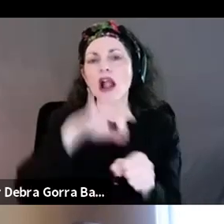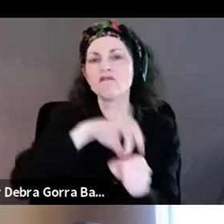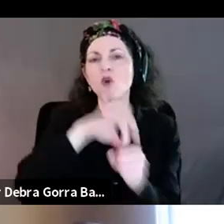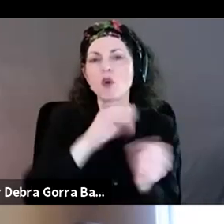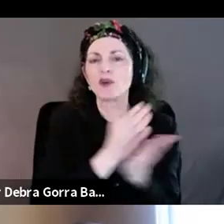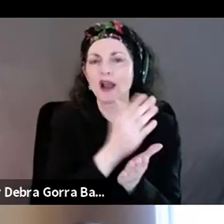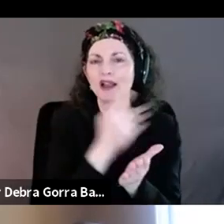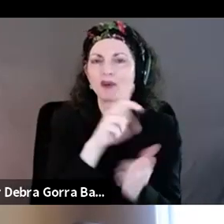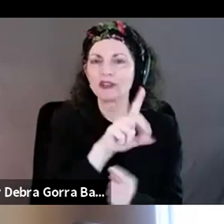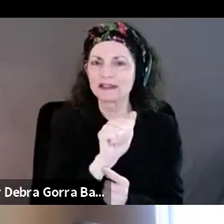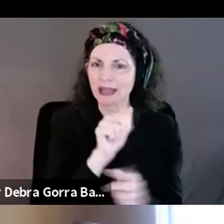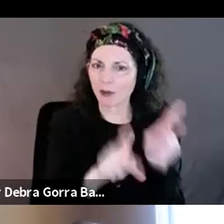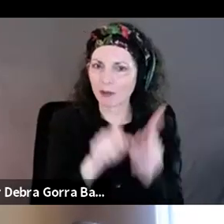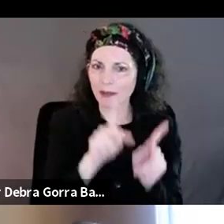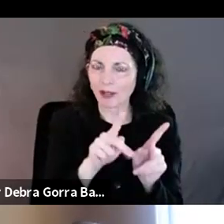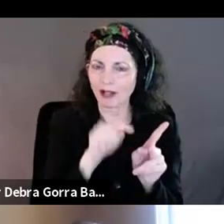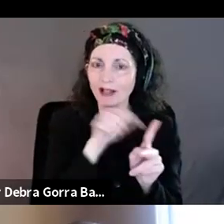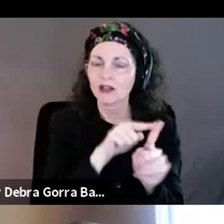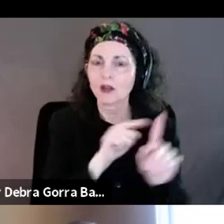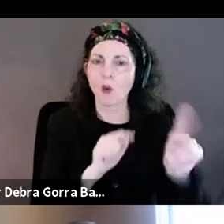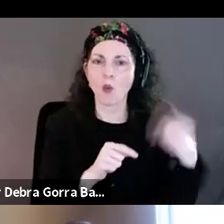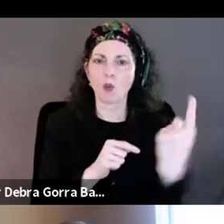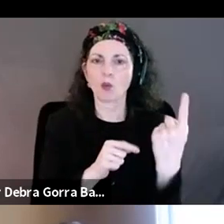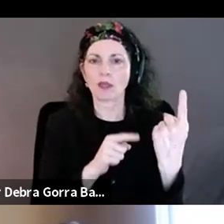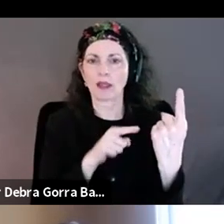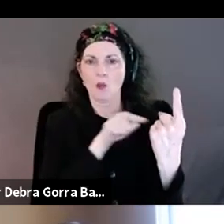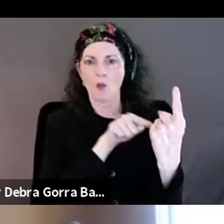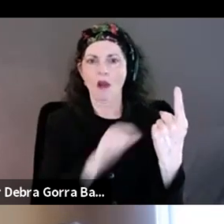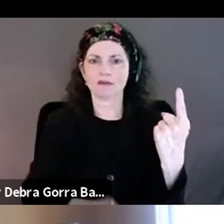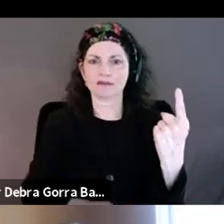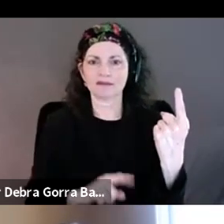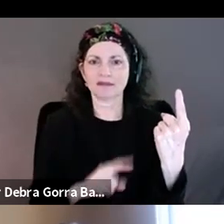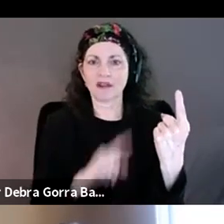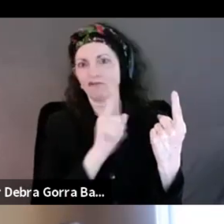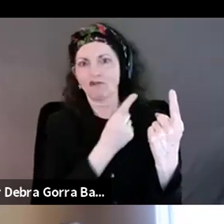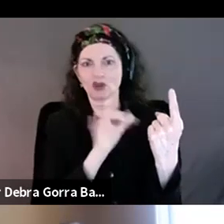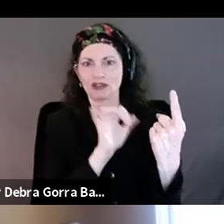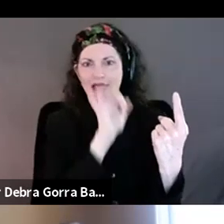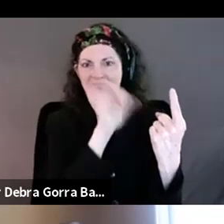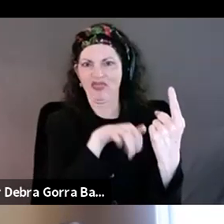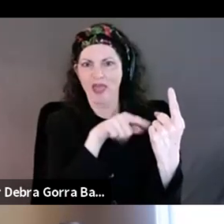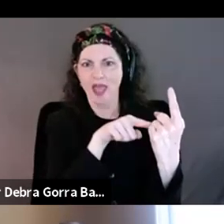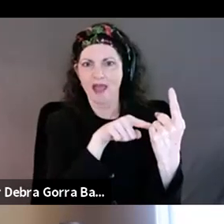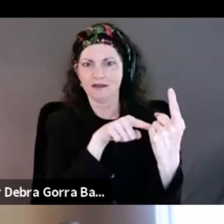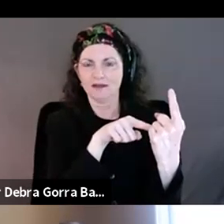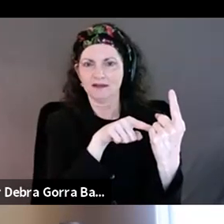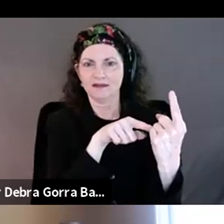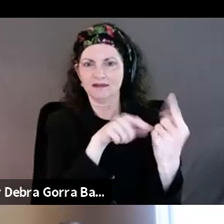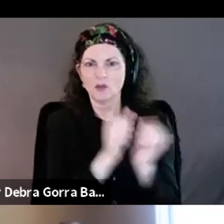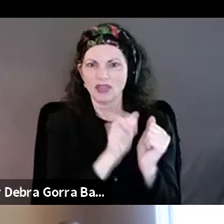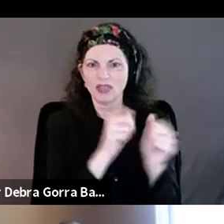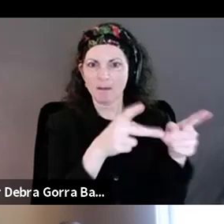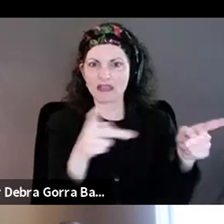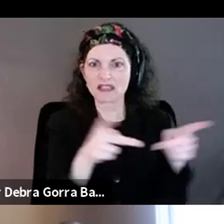And she's the only one, uh, the first of, of this kind, um, of position and it's a paid